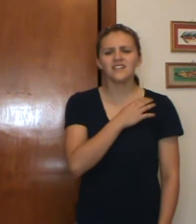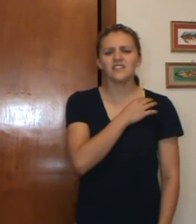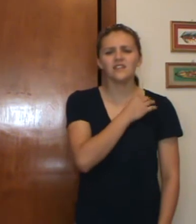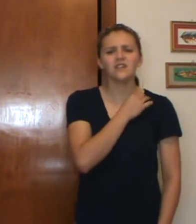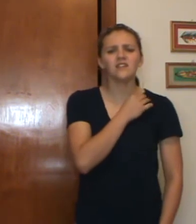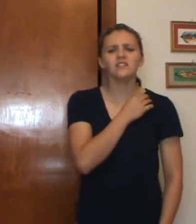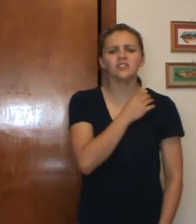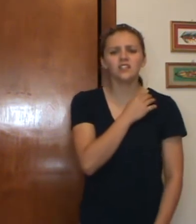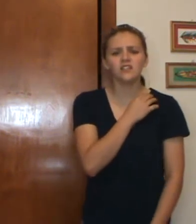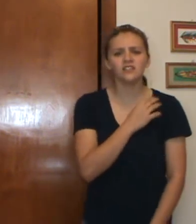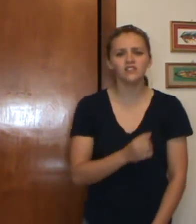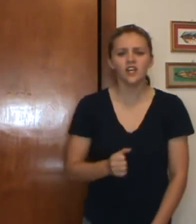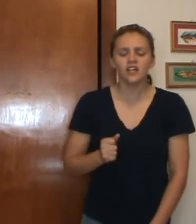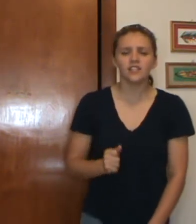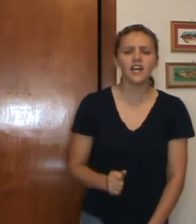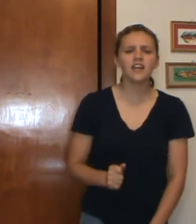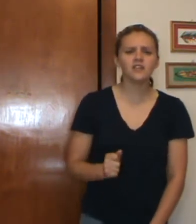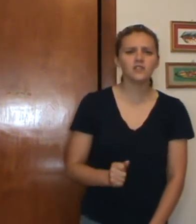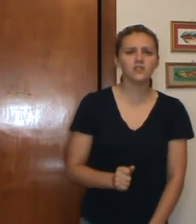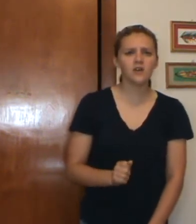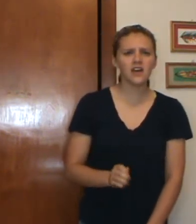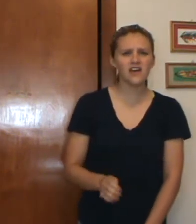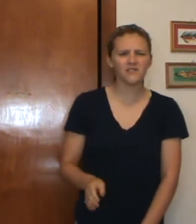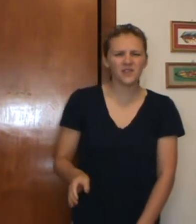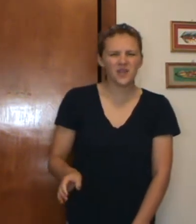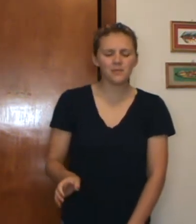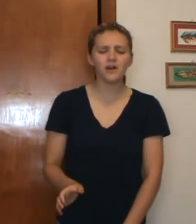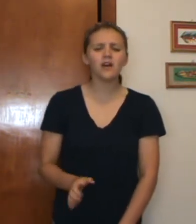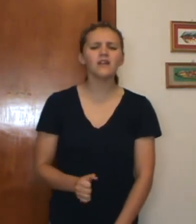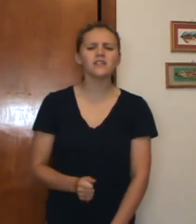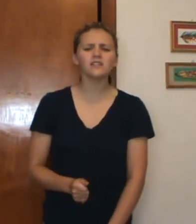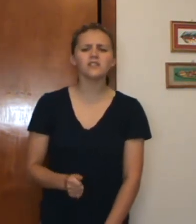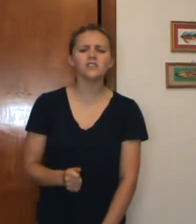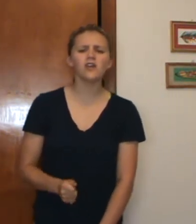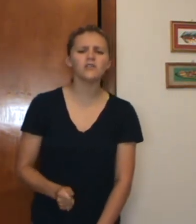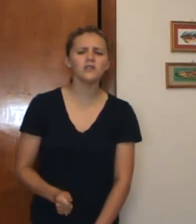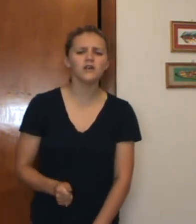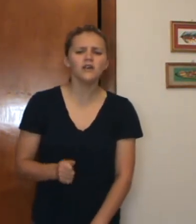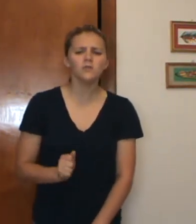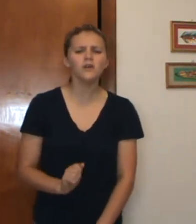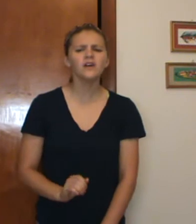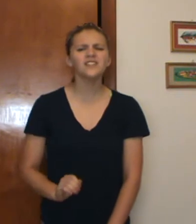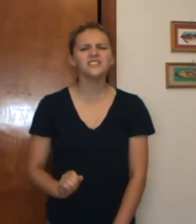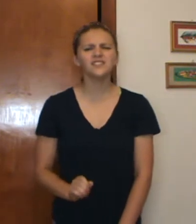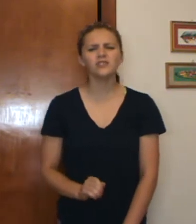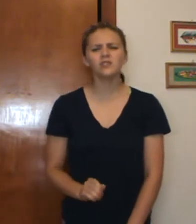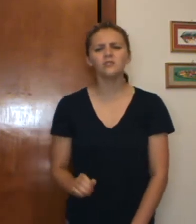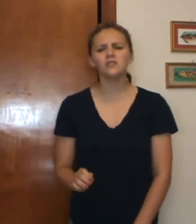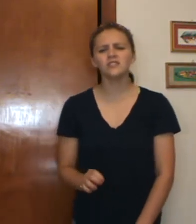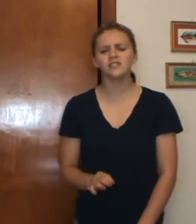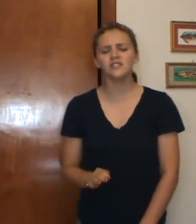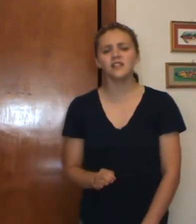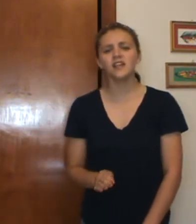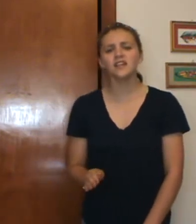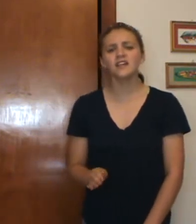the chance Take you to every party, cause all you wanted to do was dance